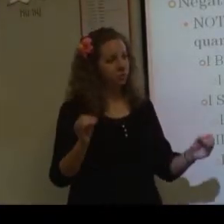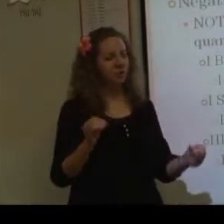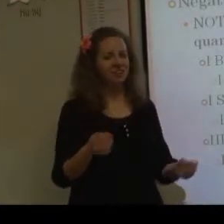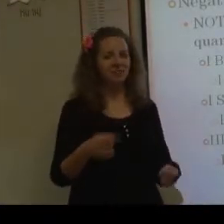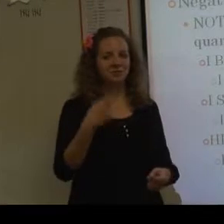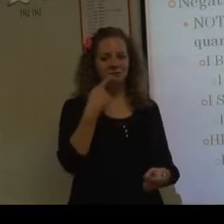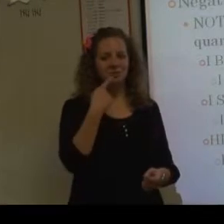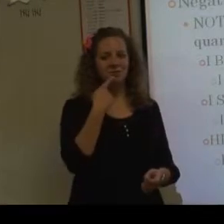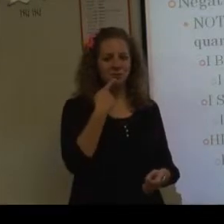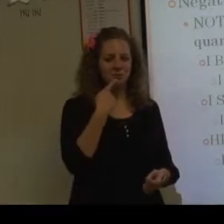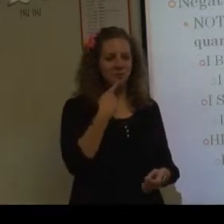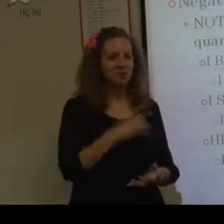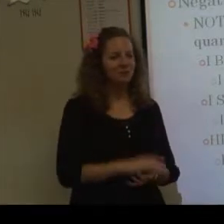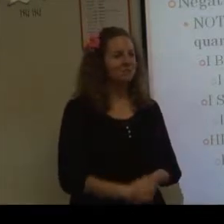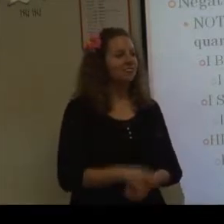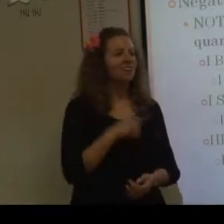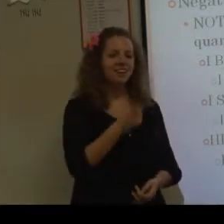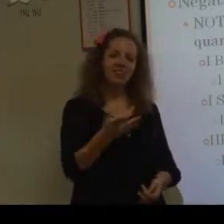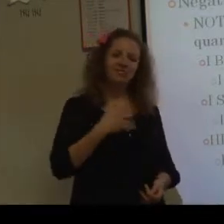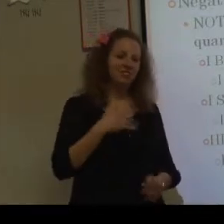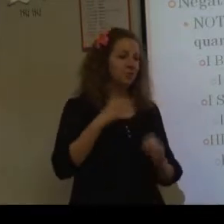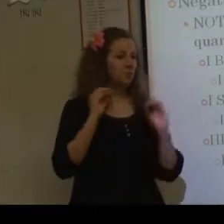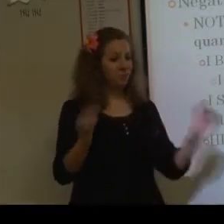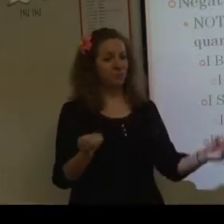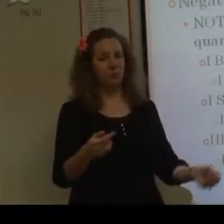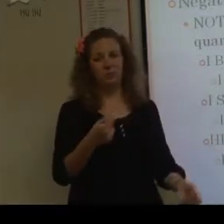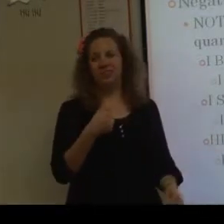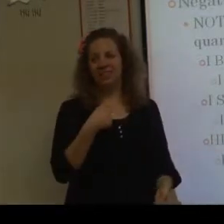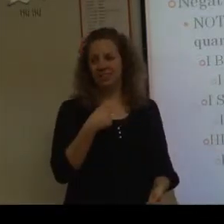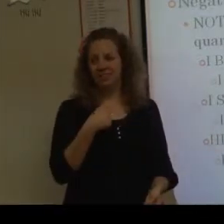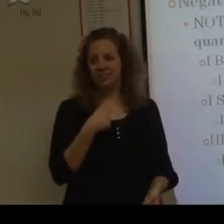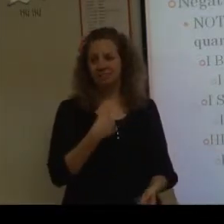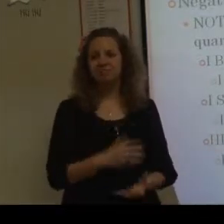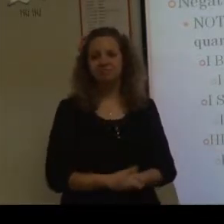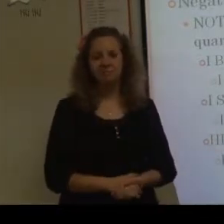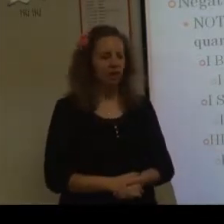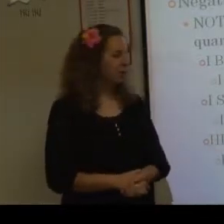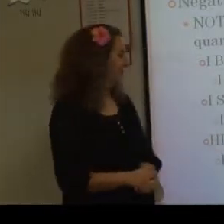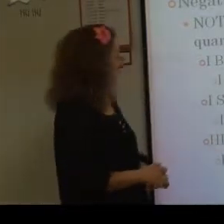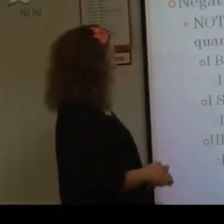I need to remember this part. Why did I do that? Oh, wait.